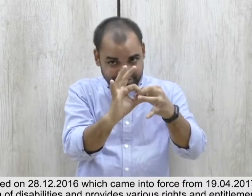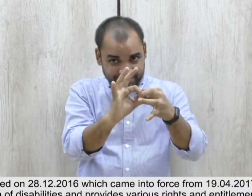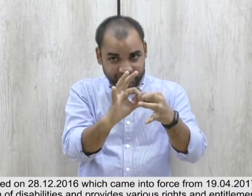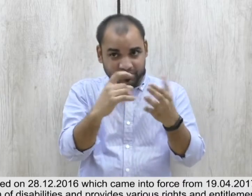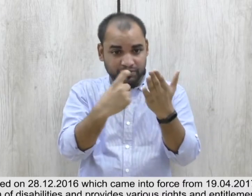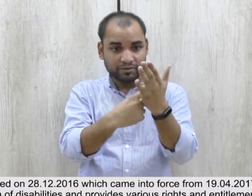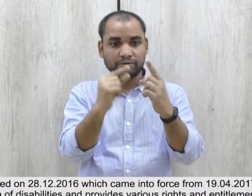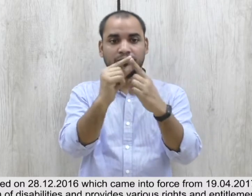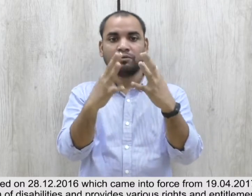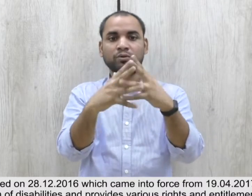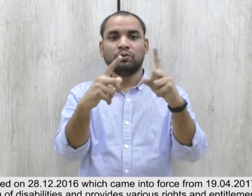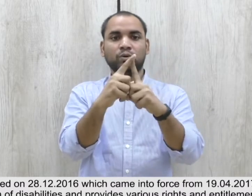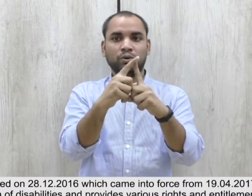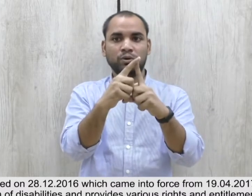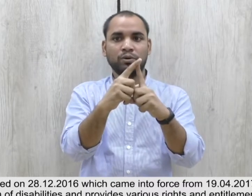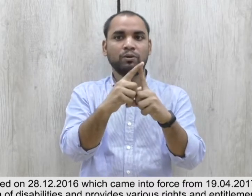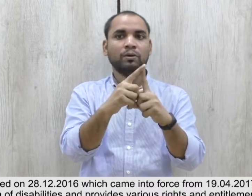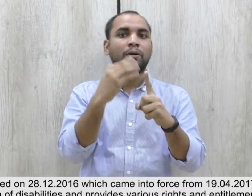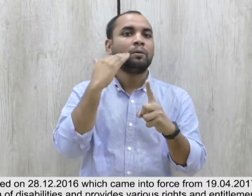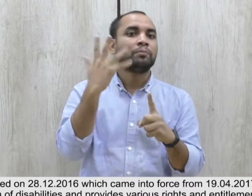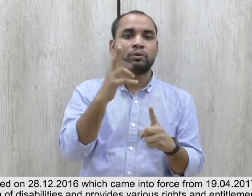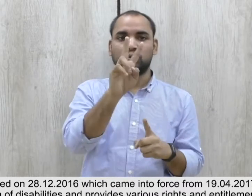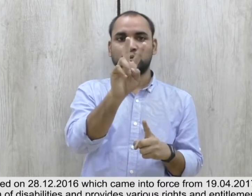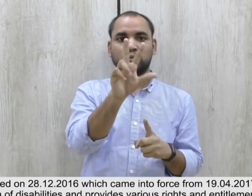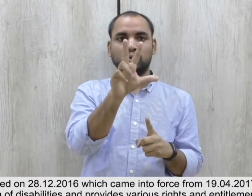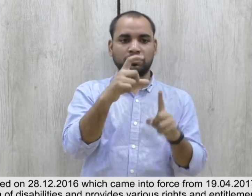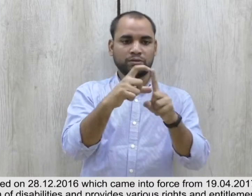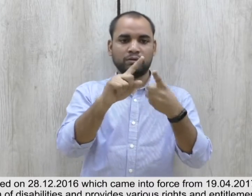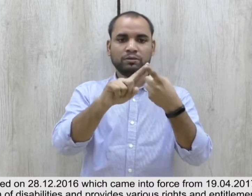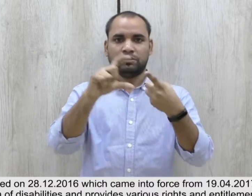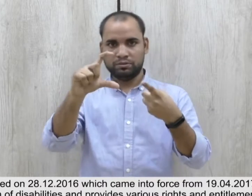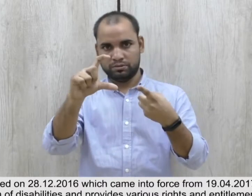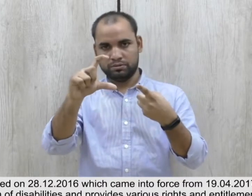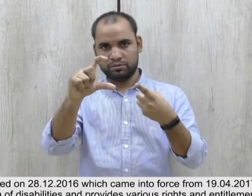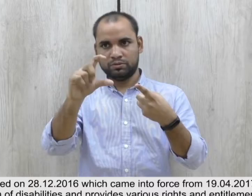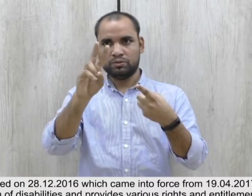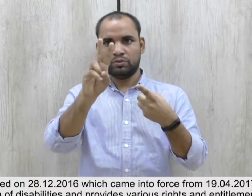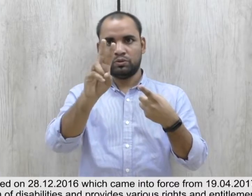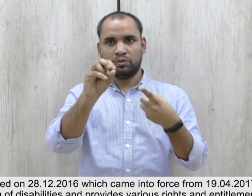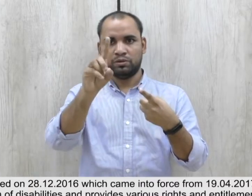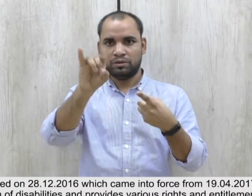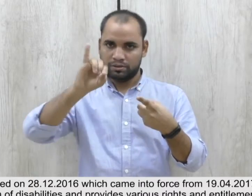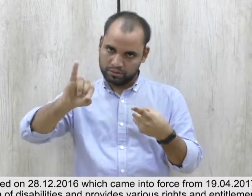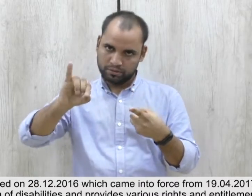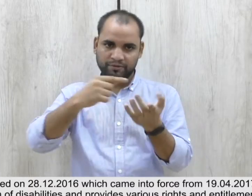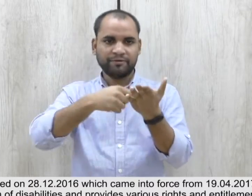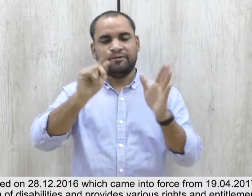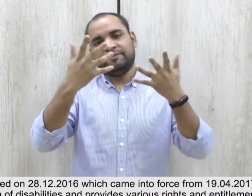on 28th December 2016 which came into